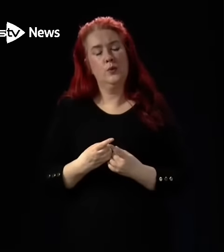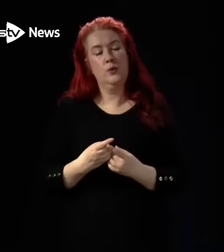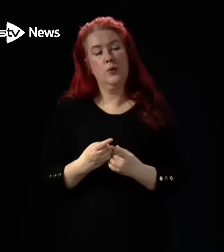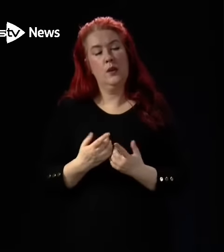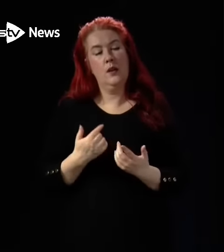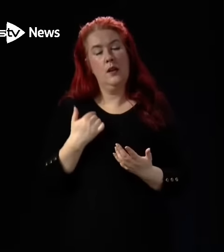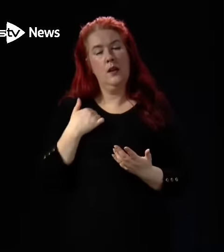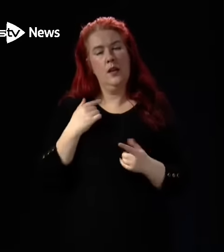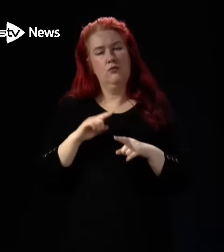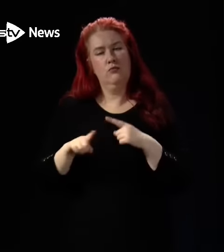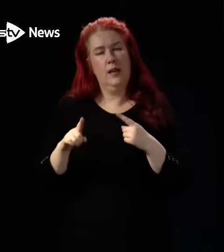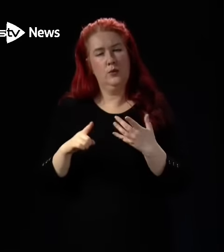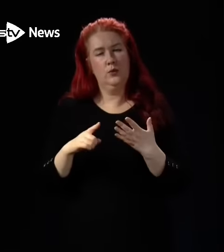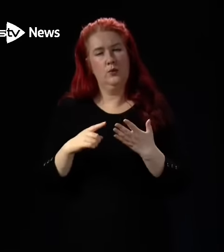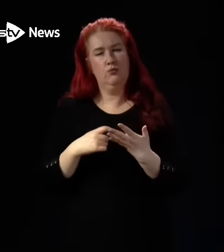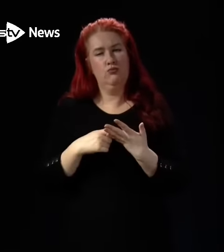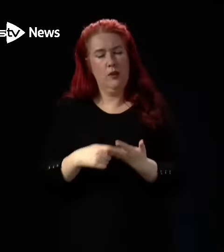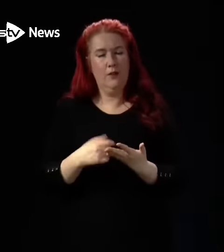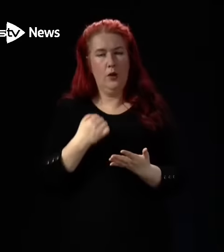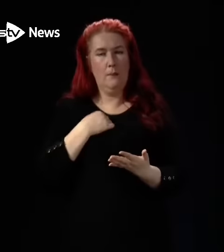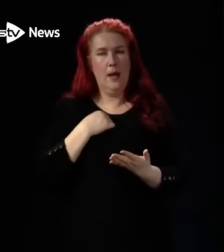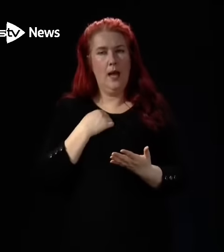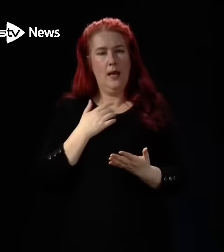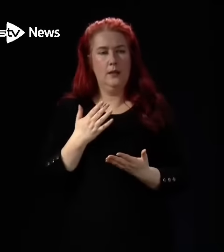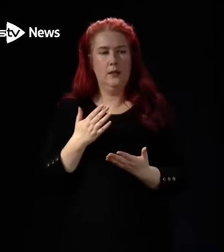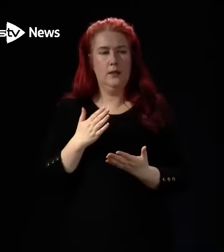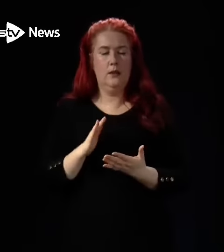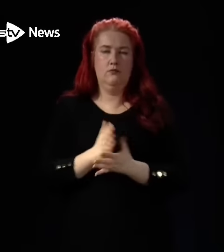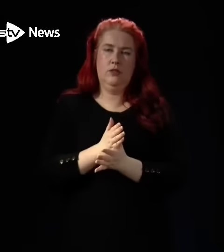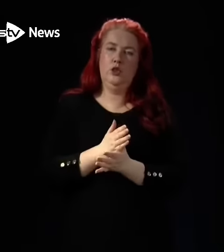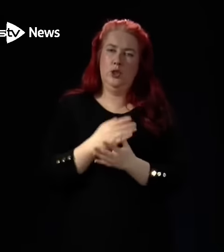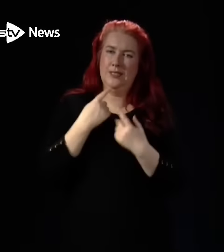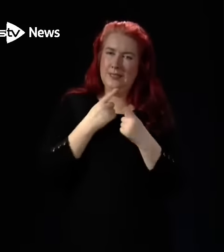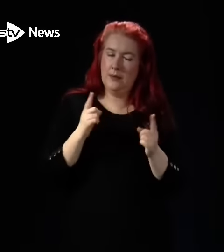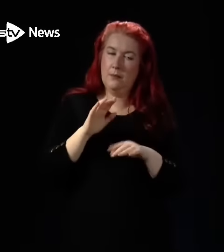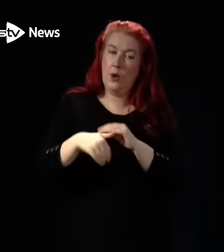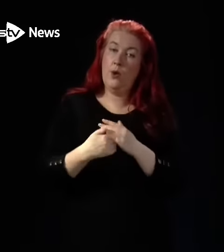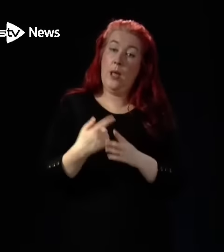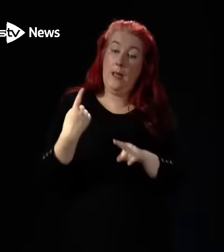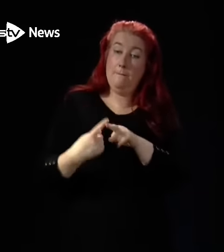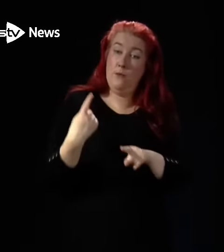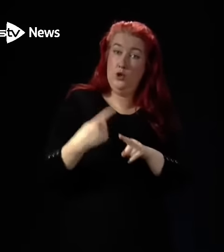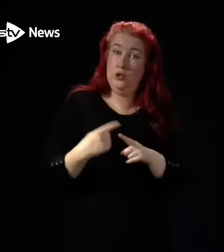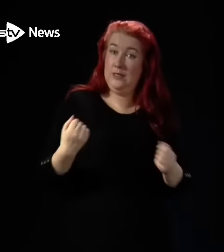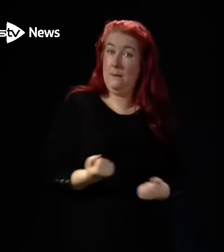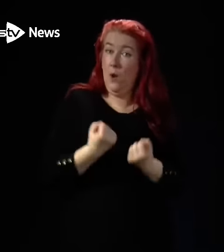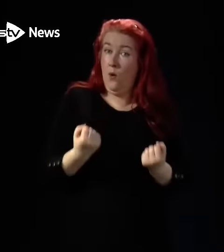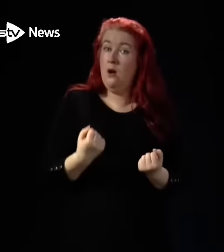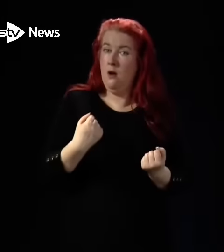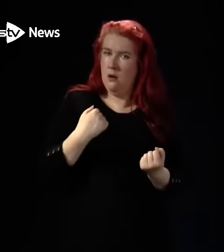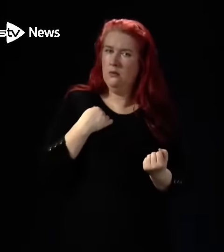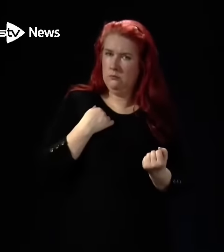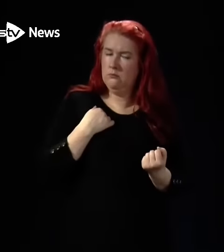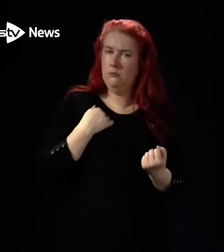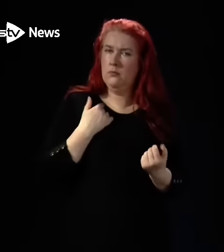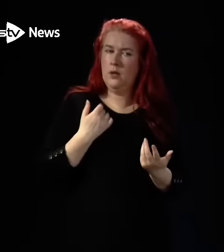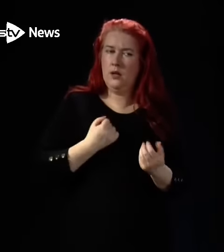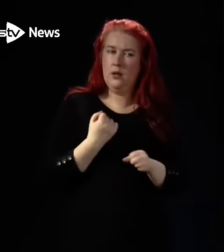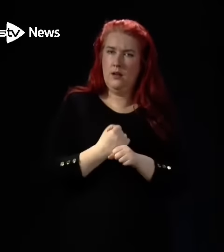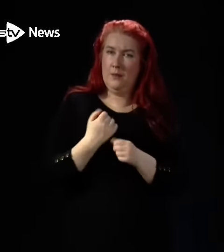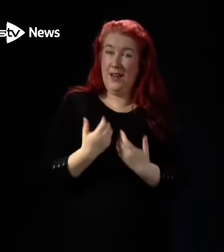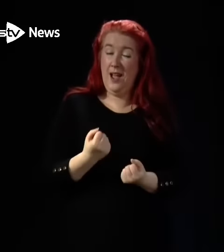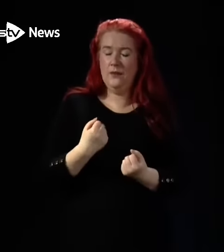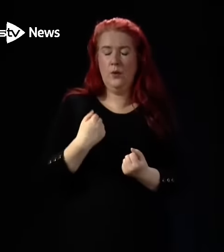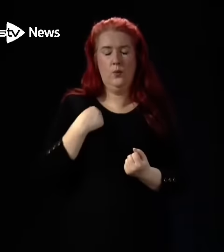refer to in my opening statements about emergency powers. We've got to be very